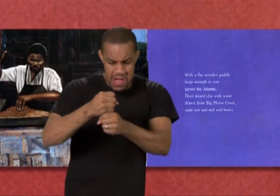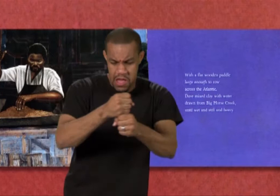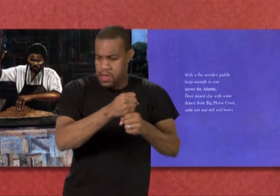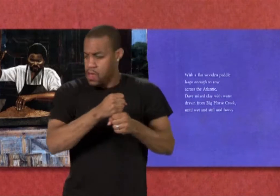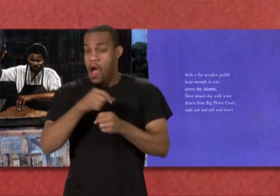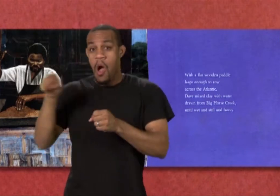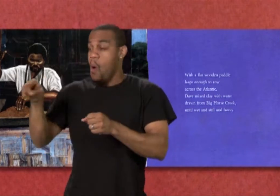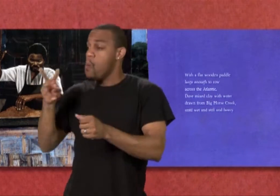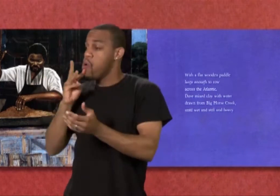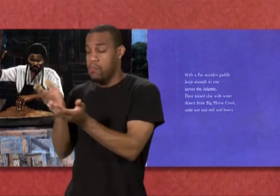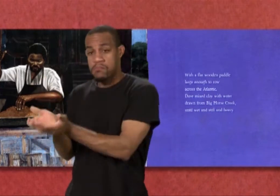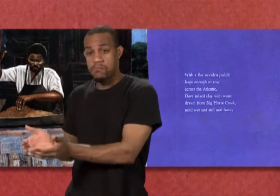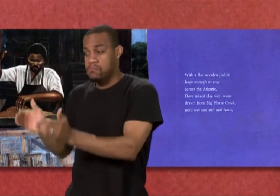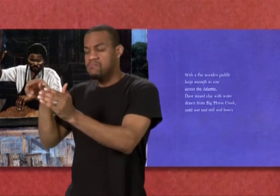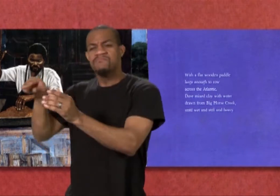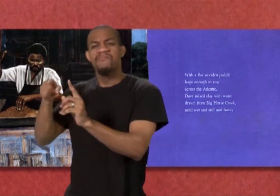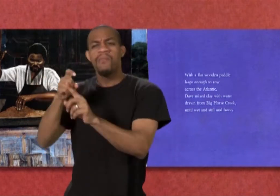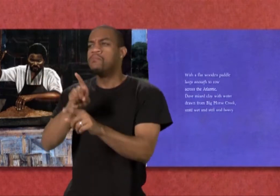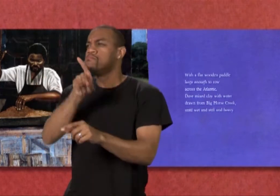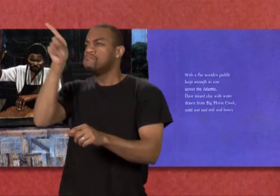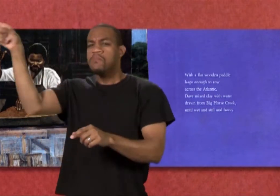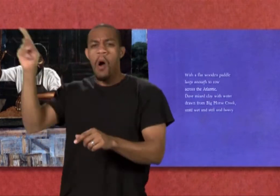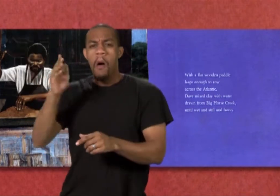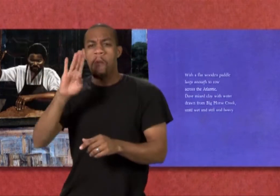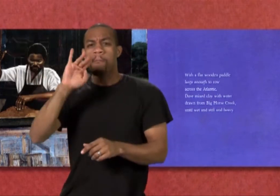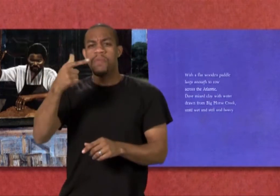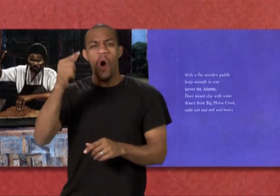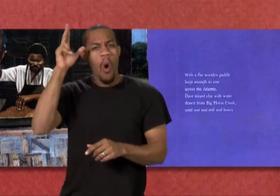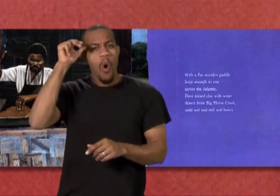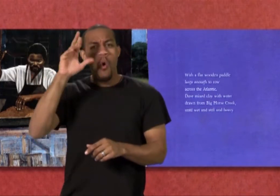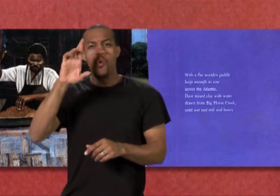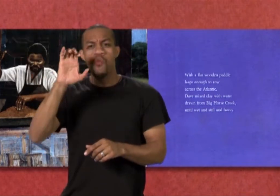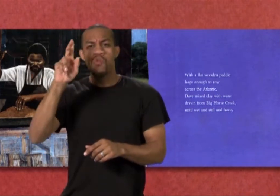Big Horse Creek until wet and stiff and heavy.